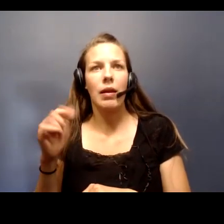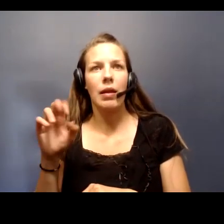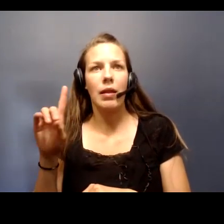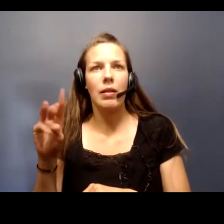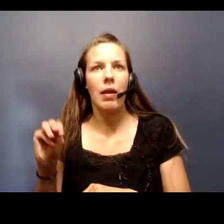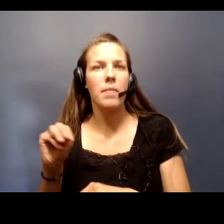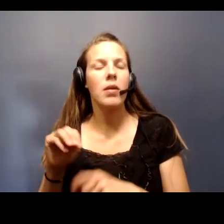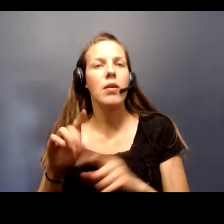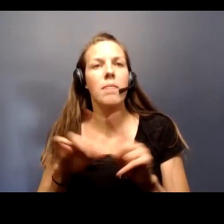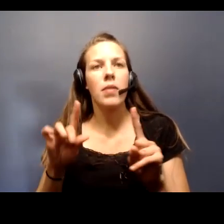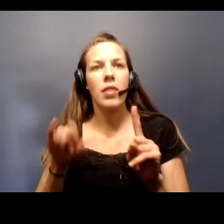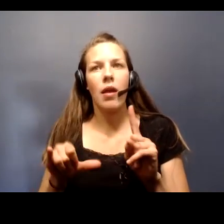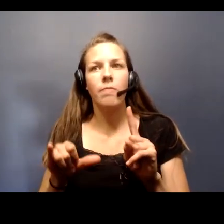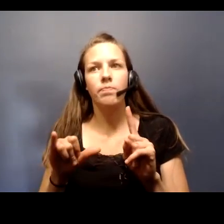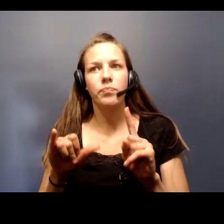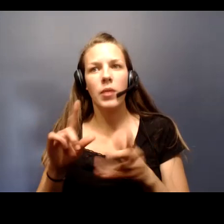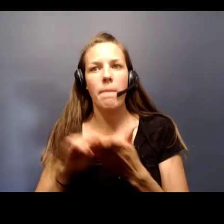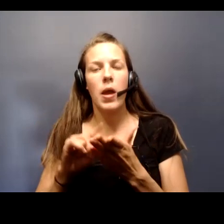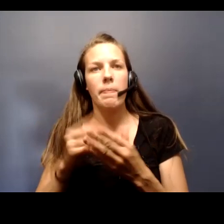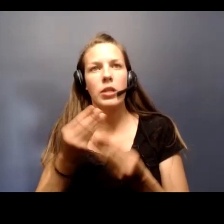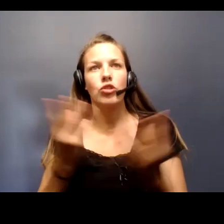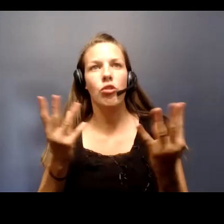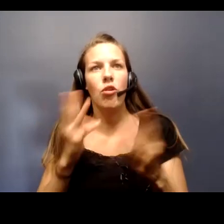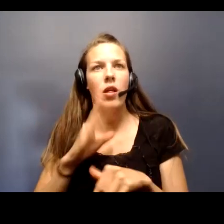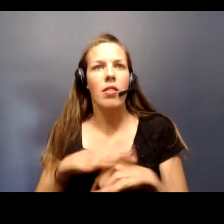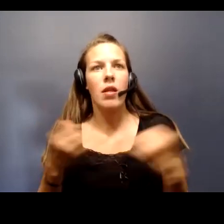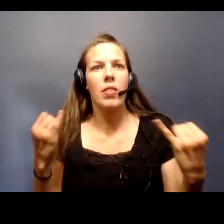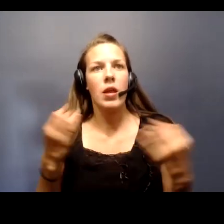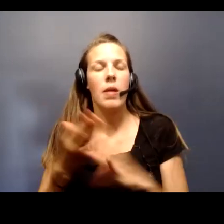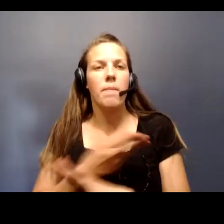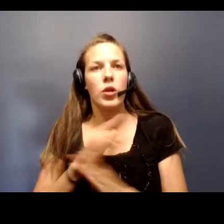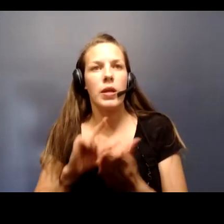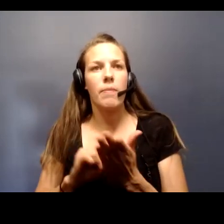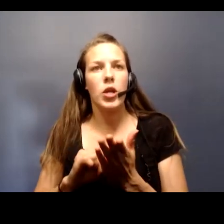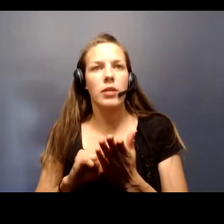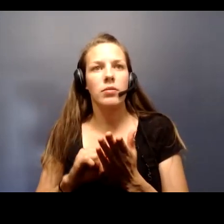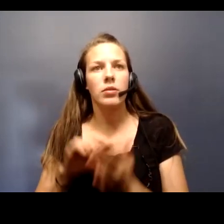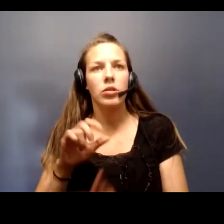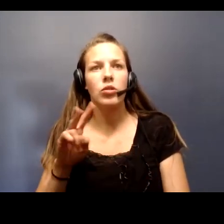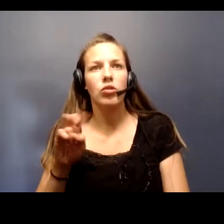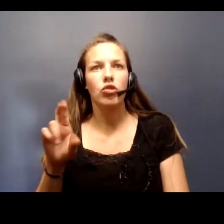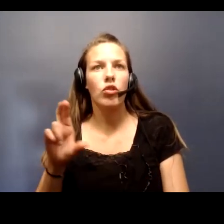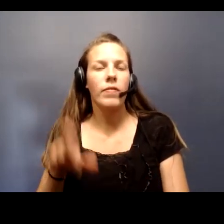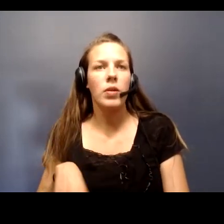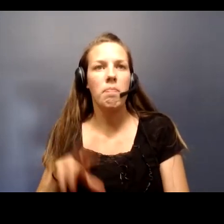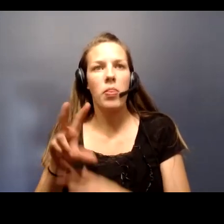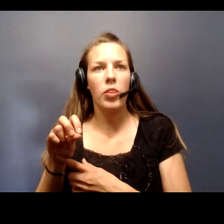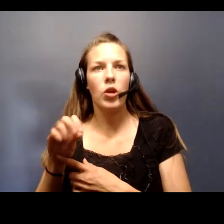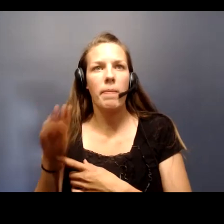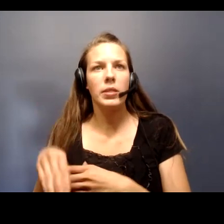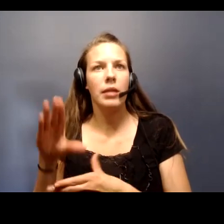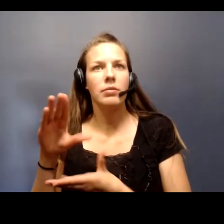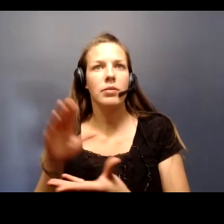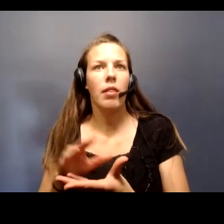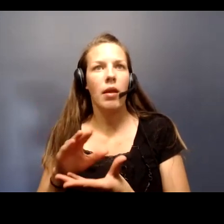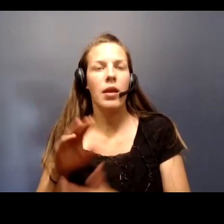been published online on a preprint server. About a 30% decline in